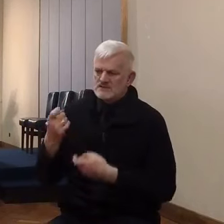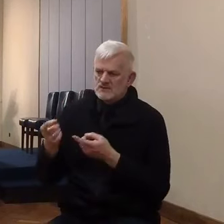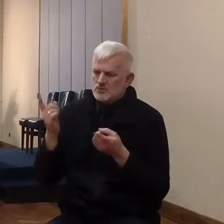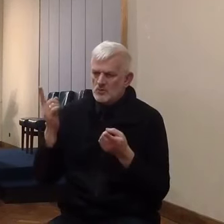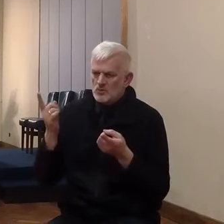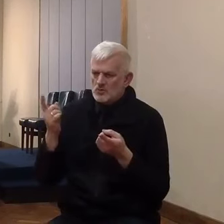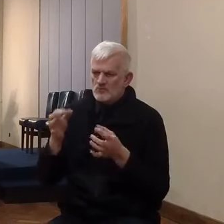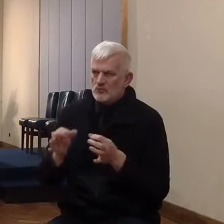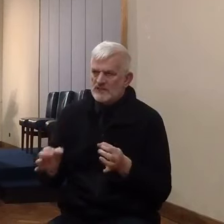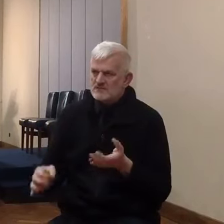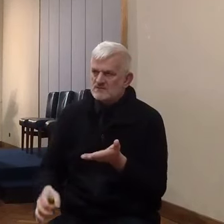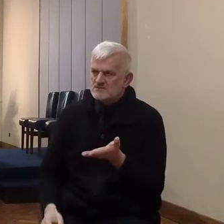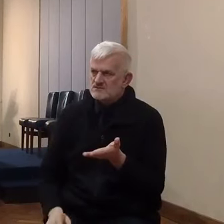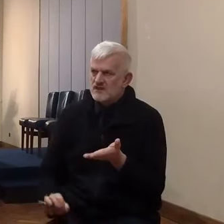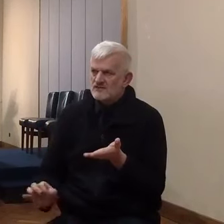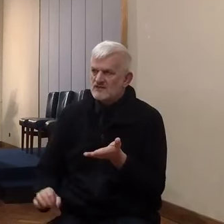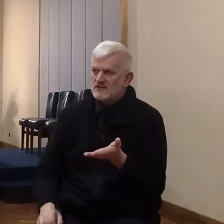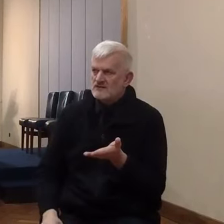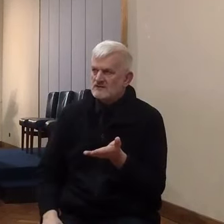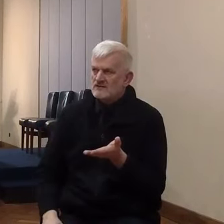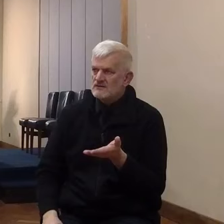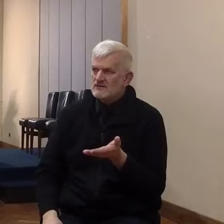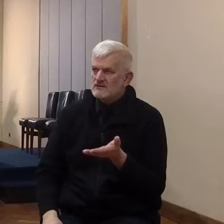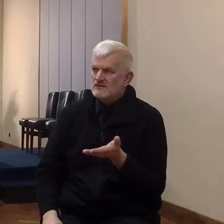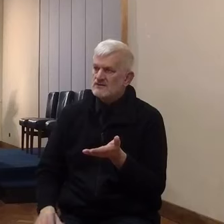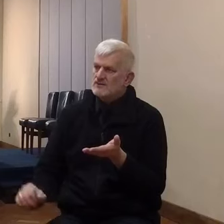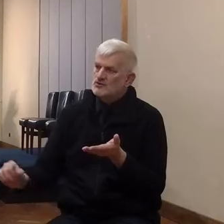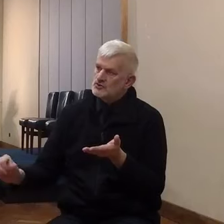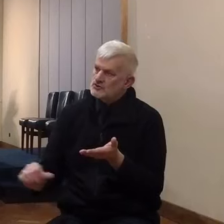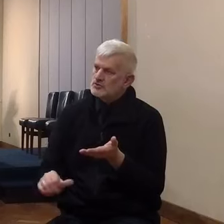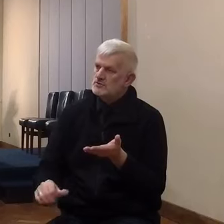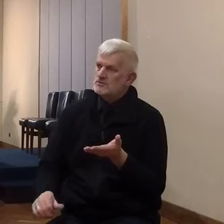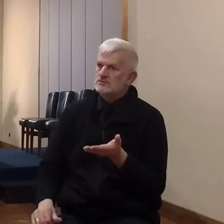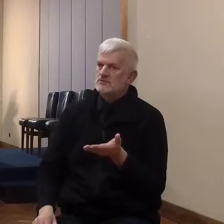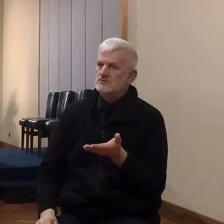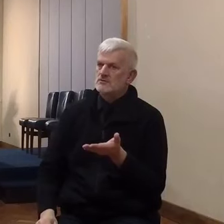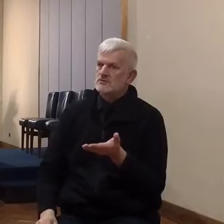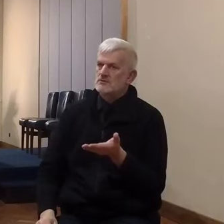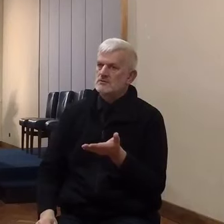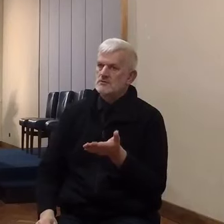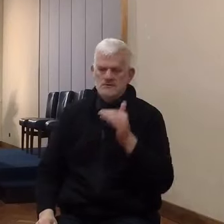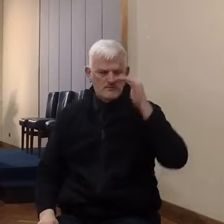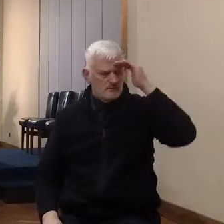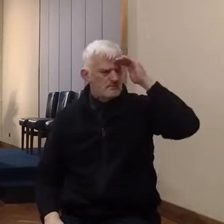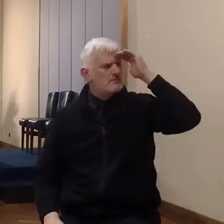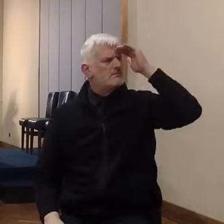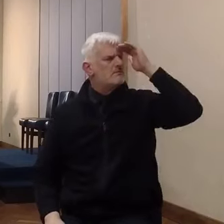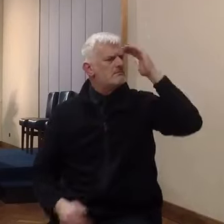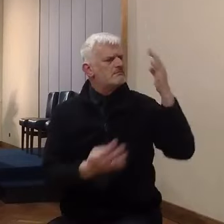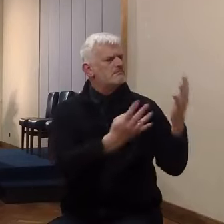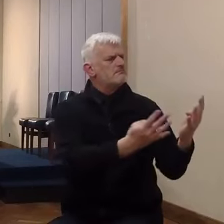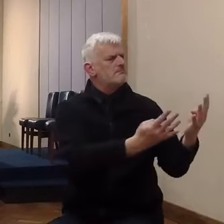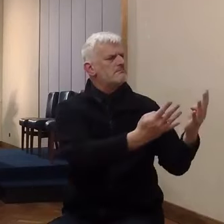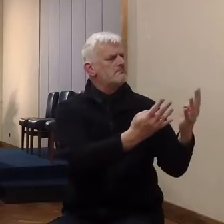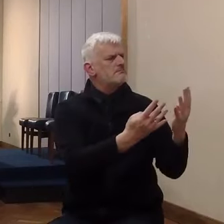The opportunity was there. They made no plea for peace,